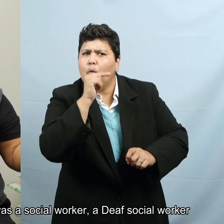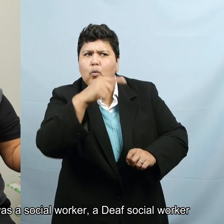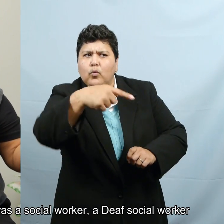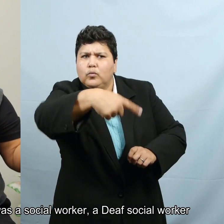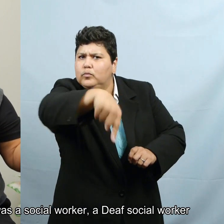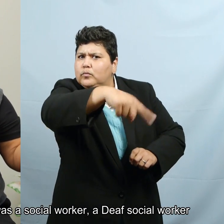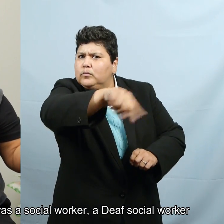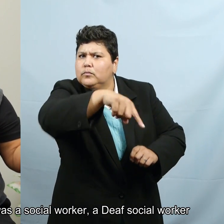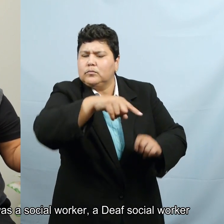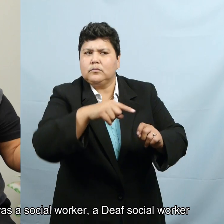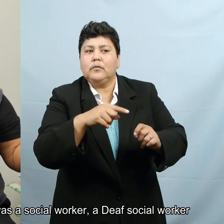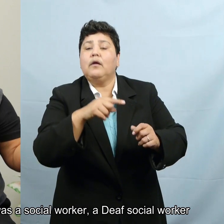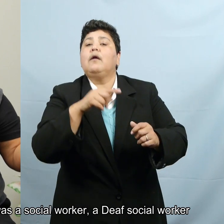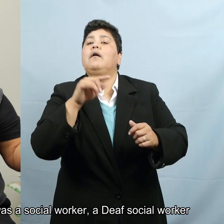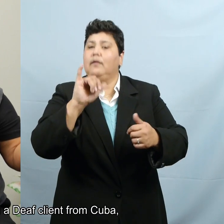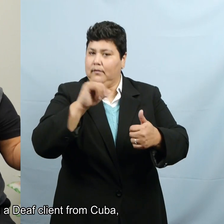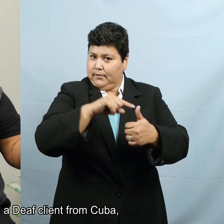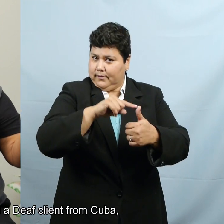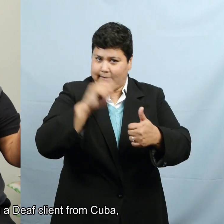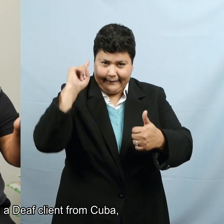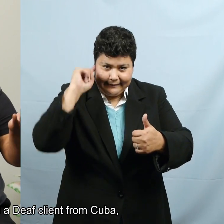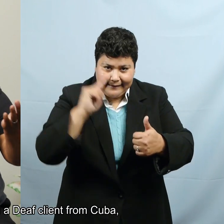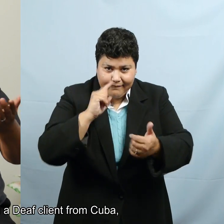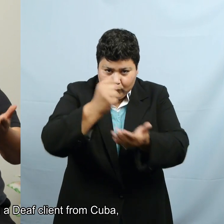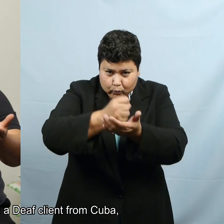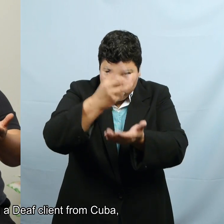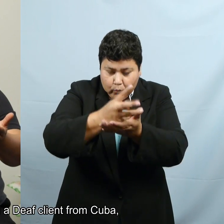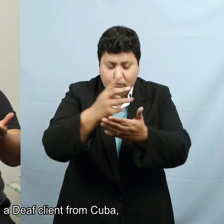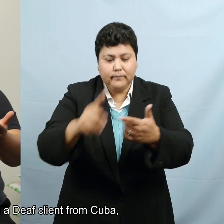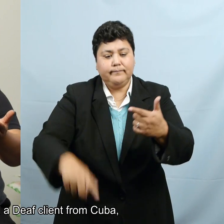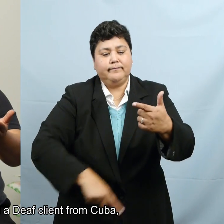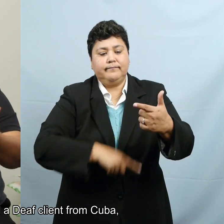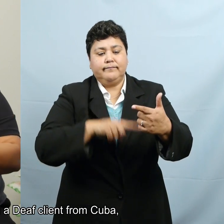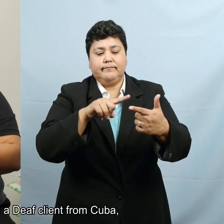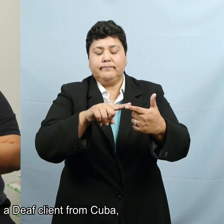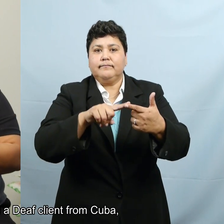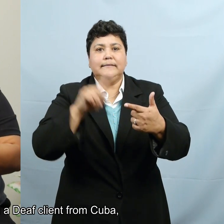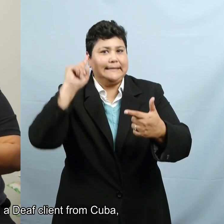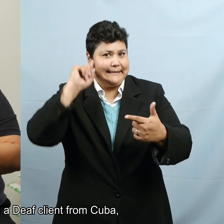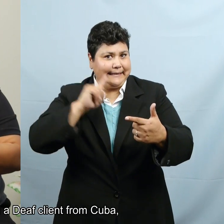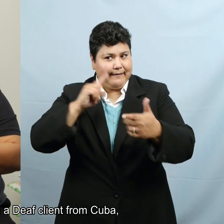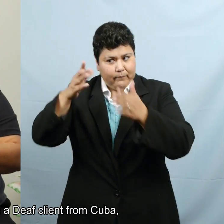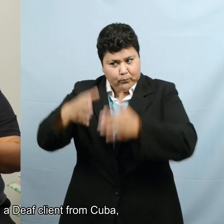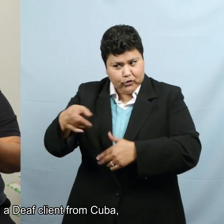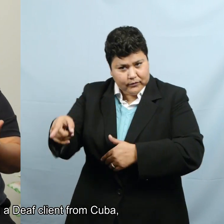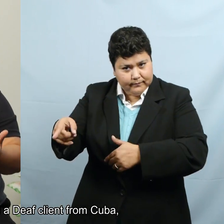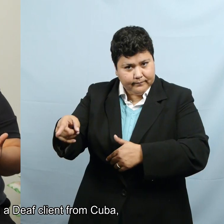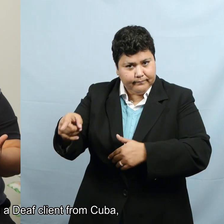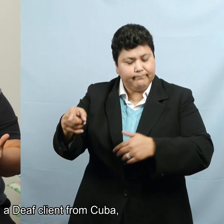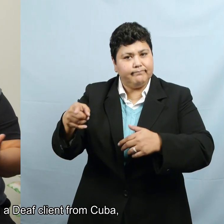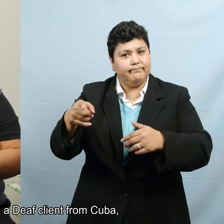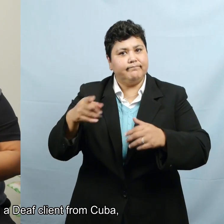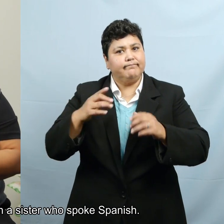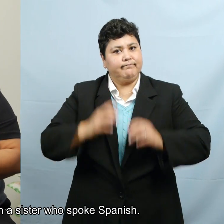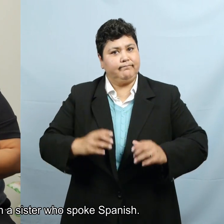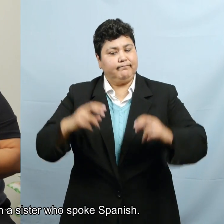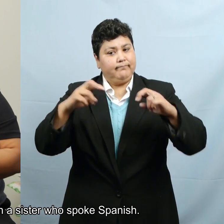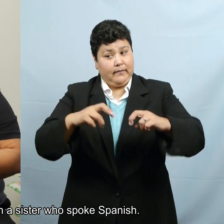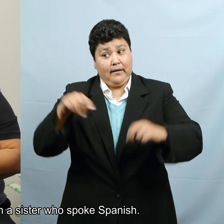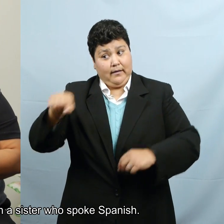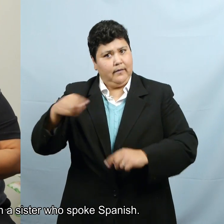a social worker, a deaf social worker, and a deaf client from Cuba,